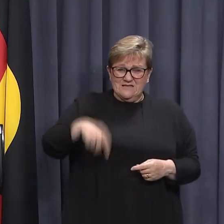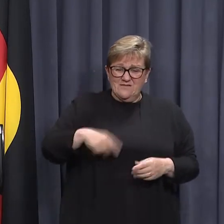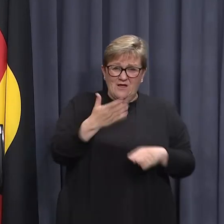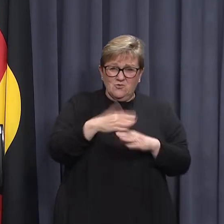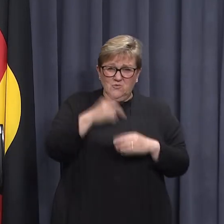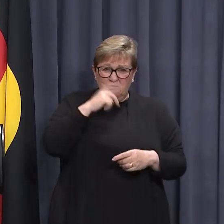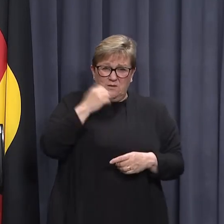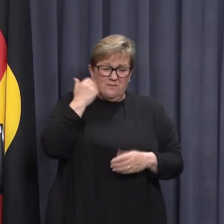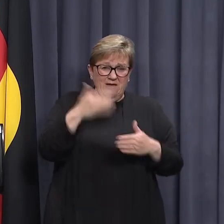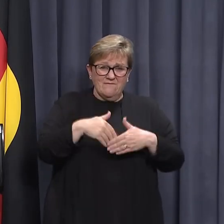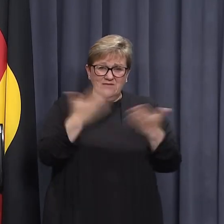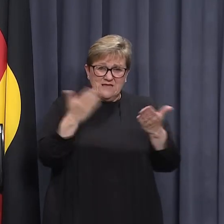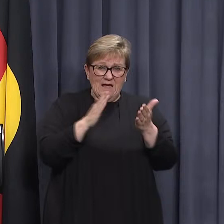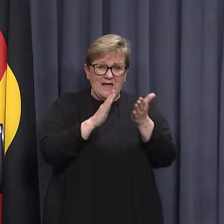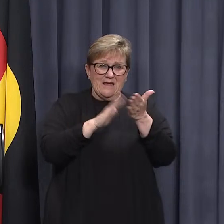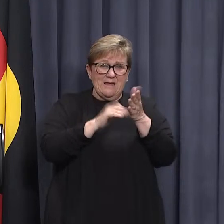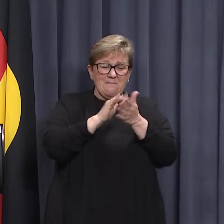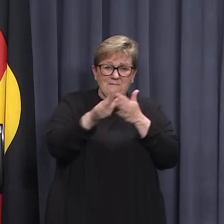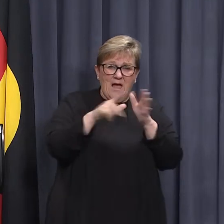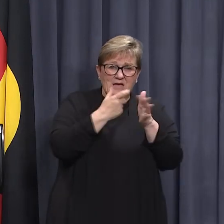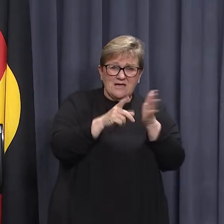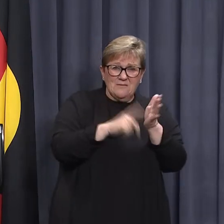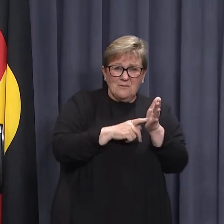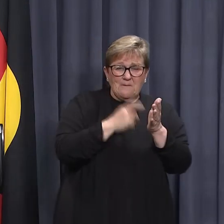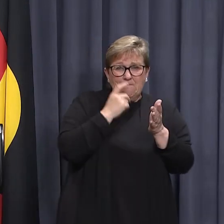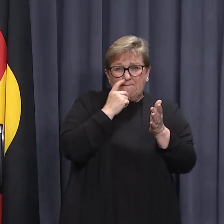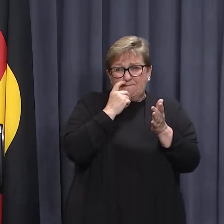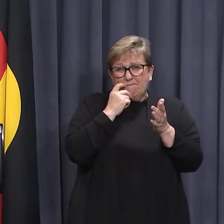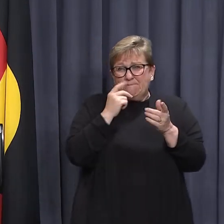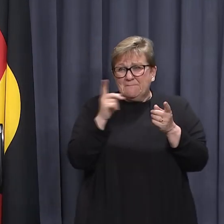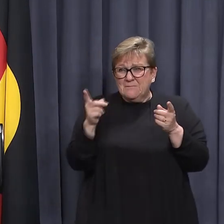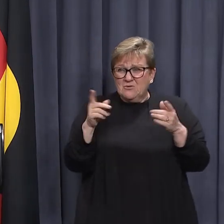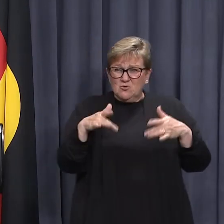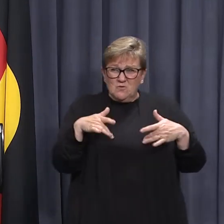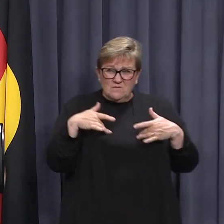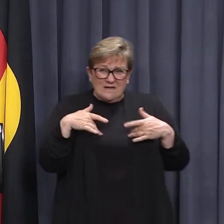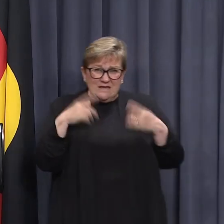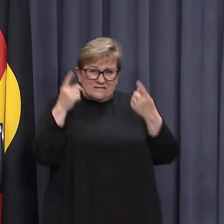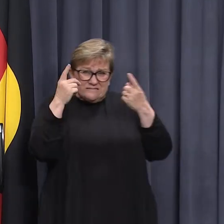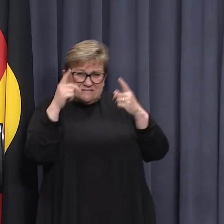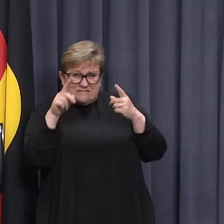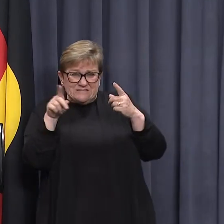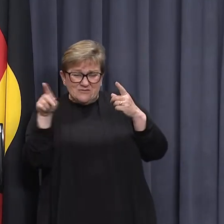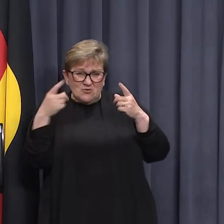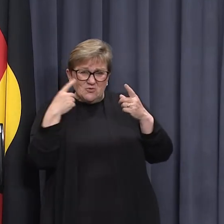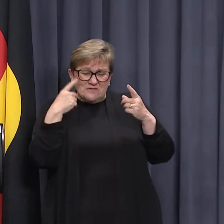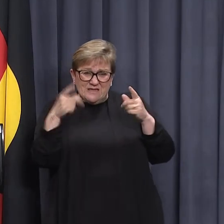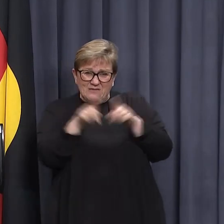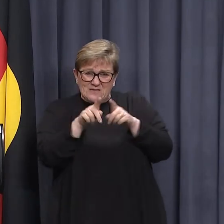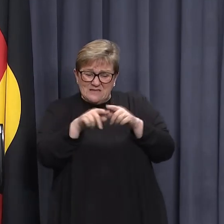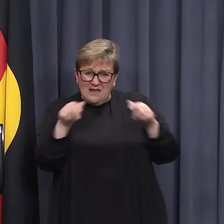of the day peaking March, April. Does that sound close to what you've seen?